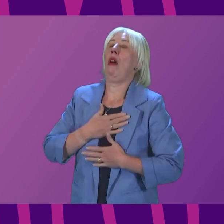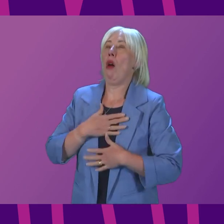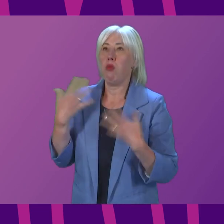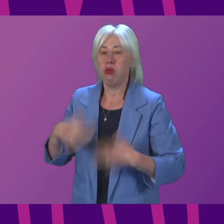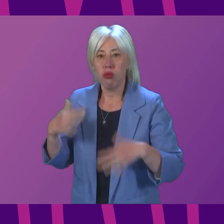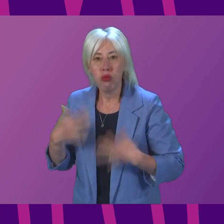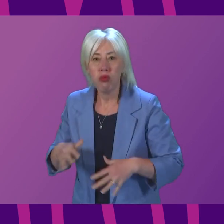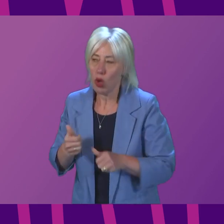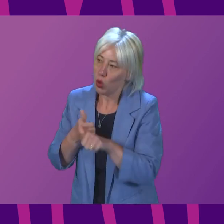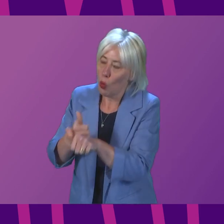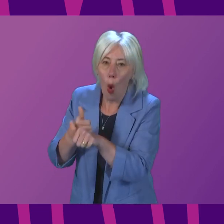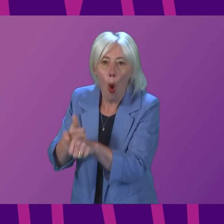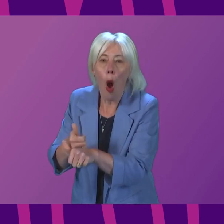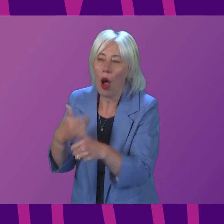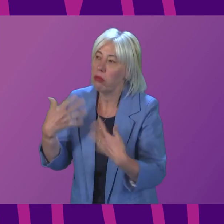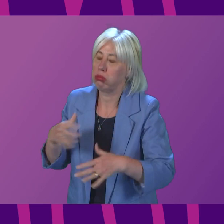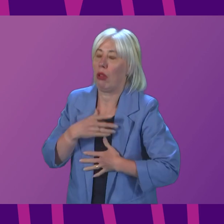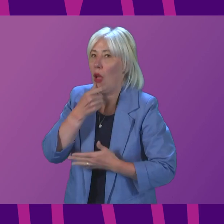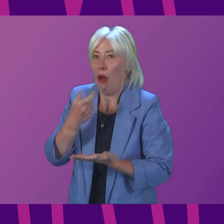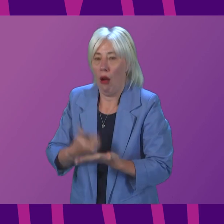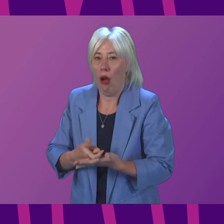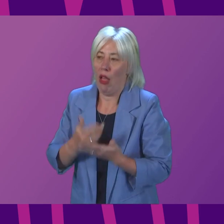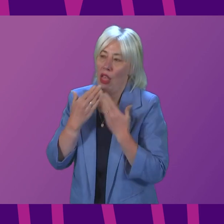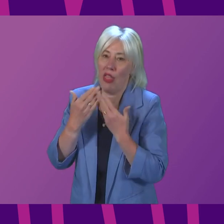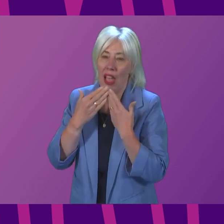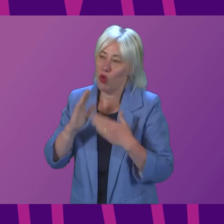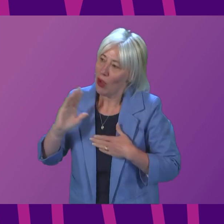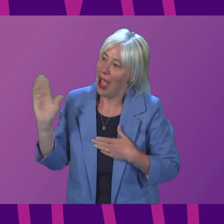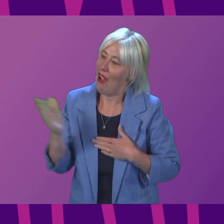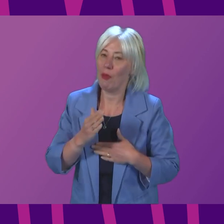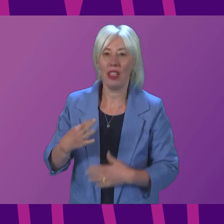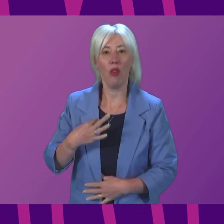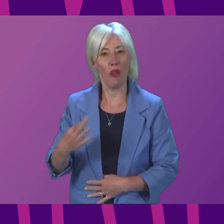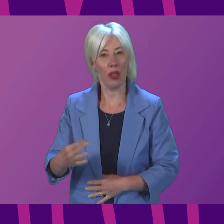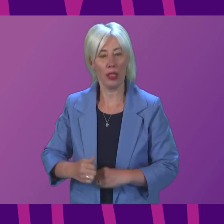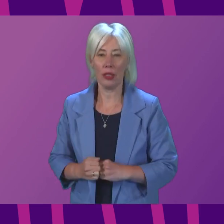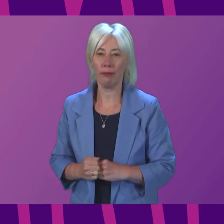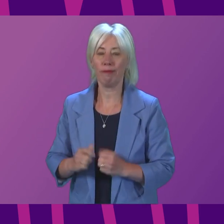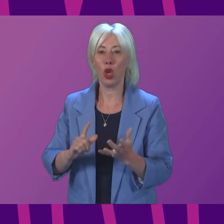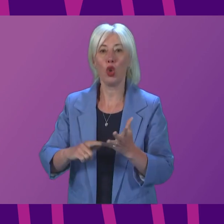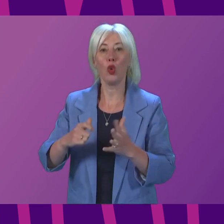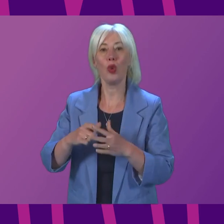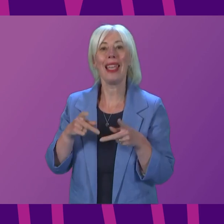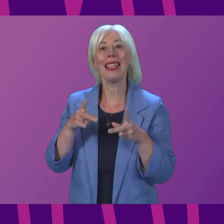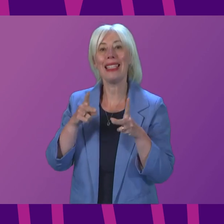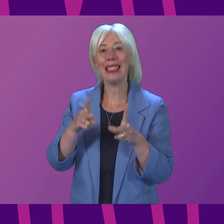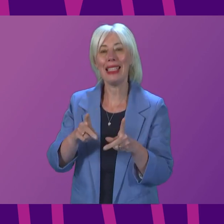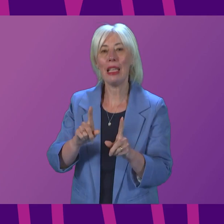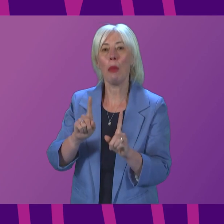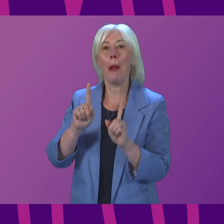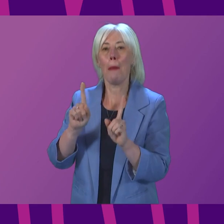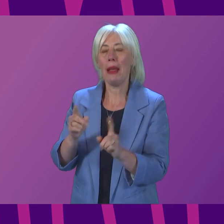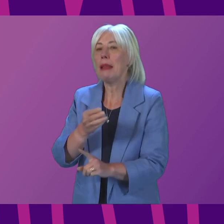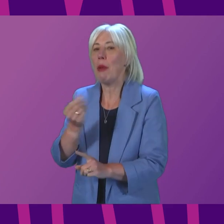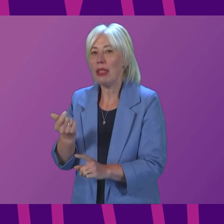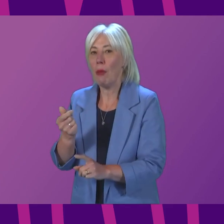outstanding, and I want to thank everyone who has volunteered. Under the UK scheme, though, with the exception of people who